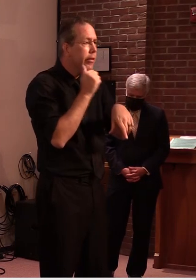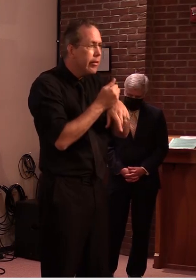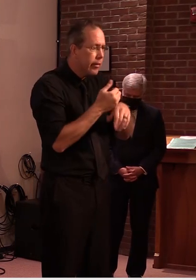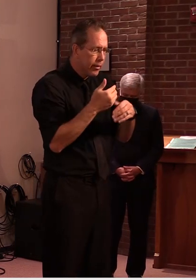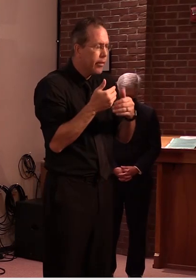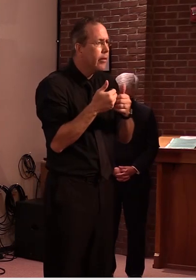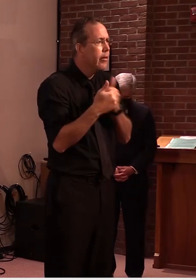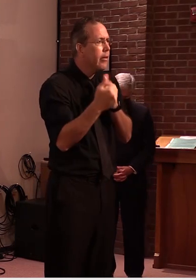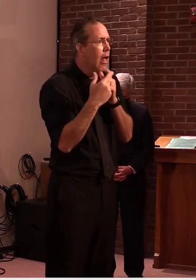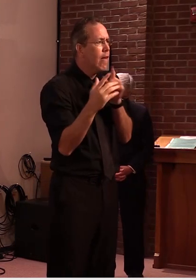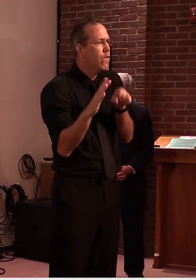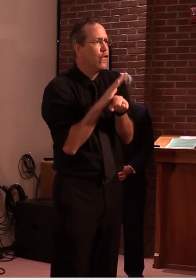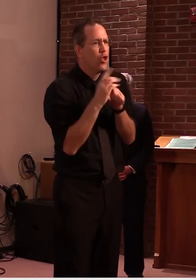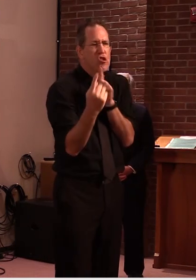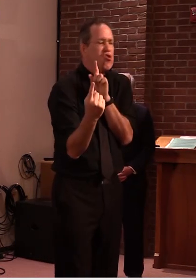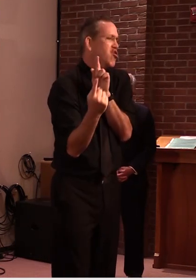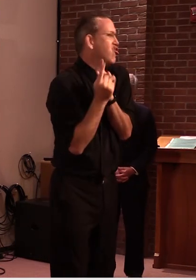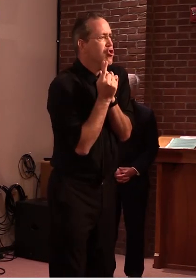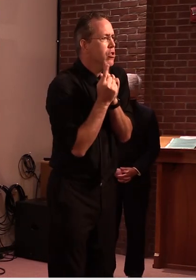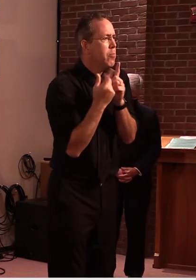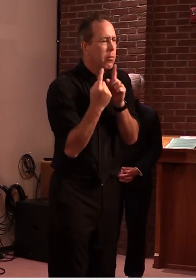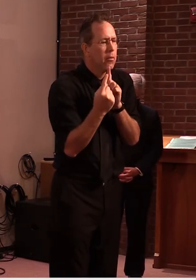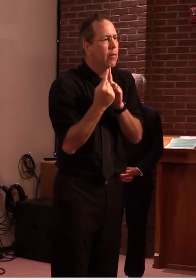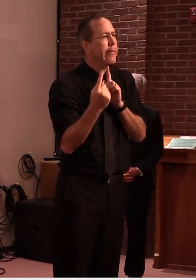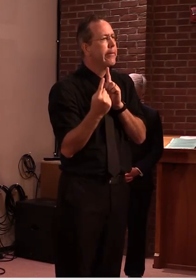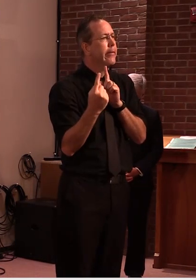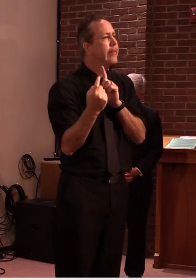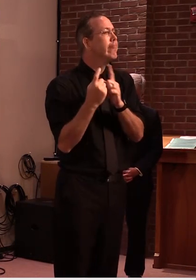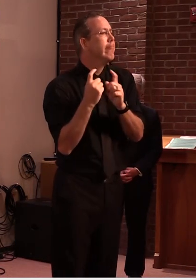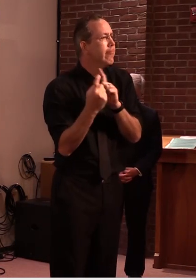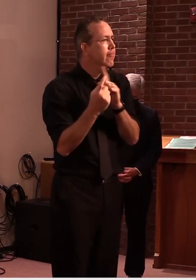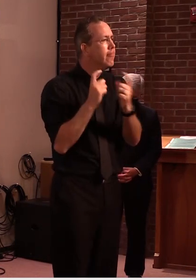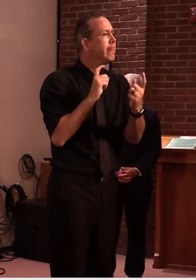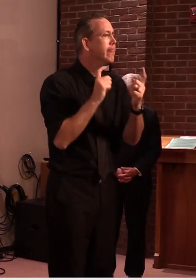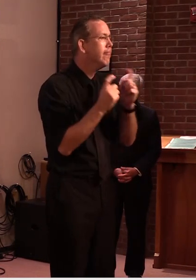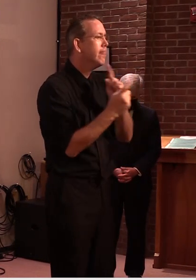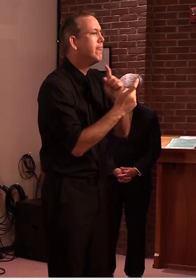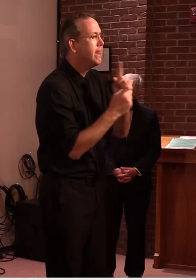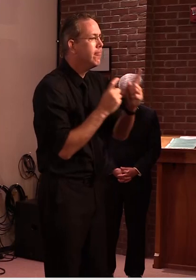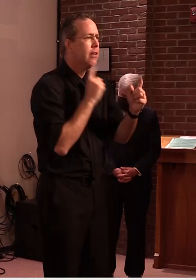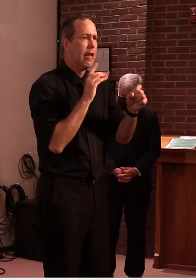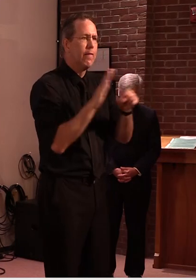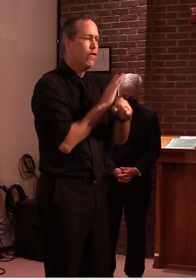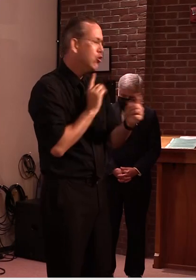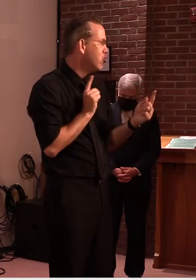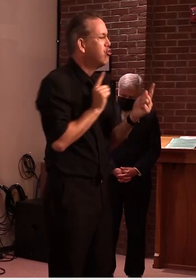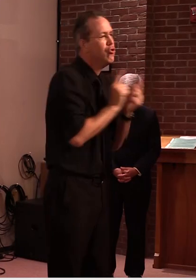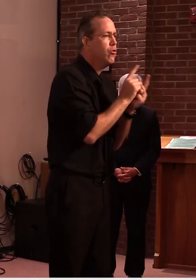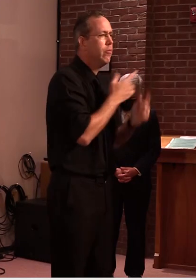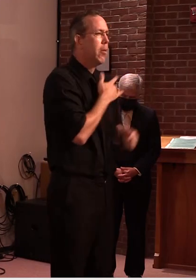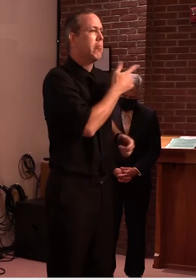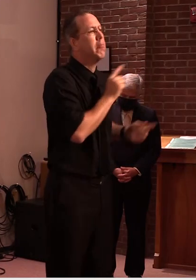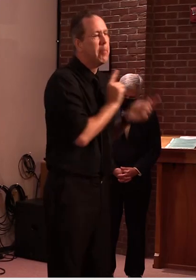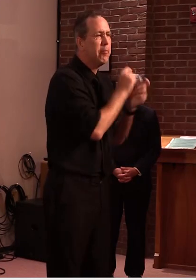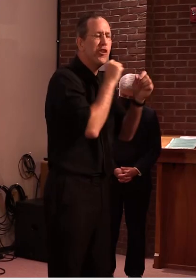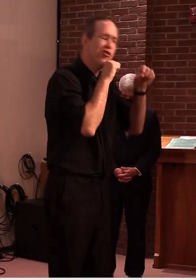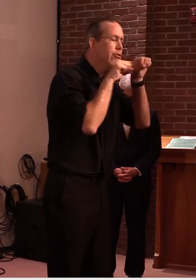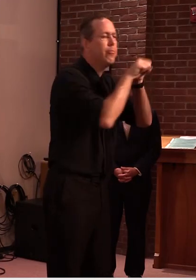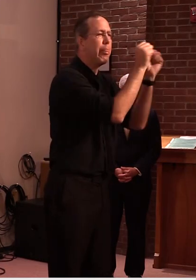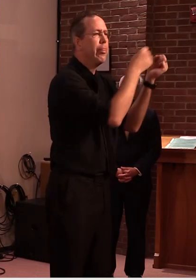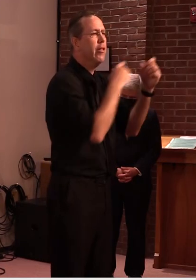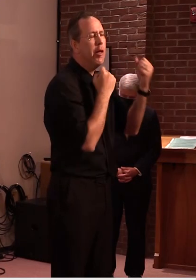minimize the the need for contact those discussions are underway and look forward to having more to share in that space